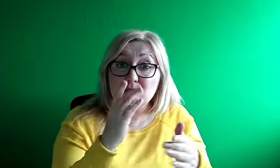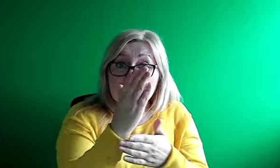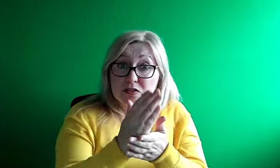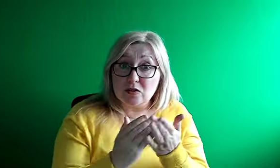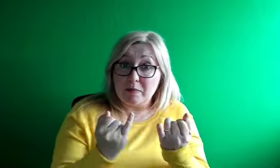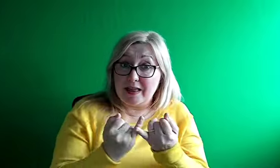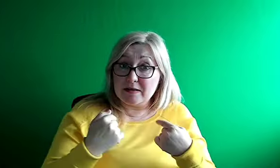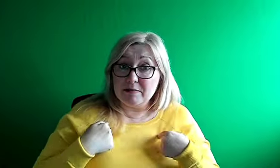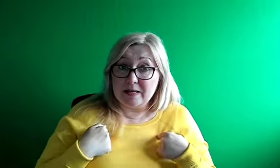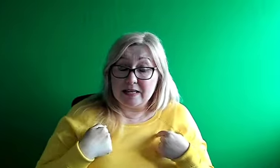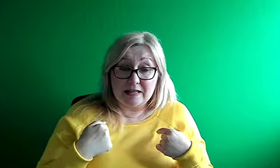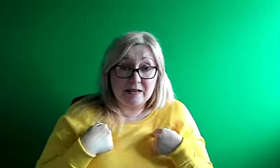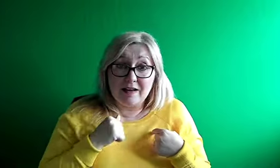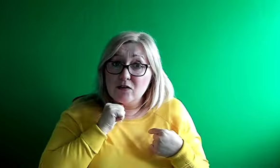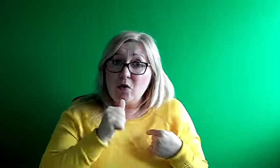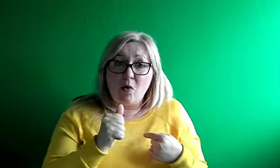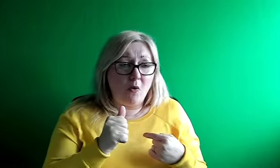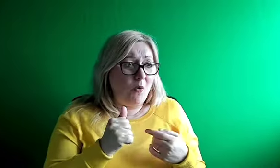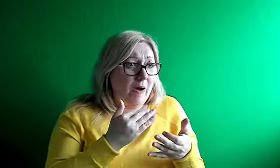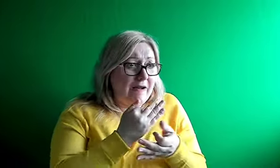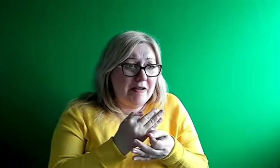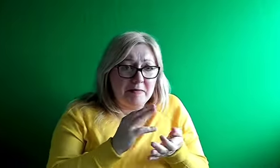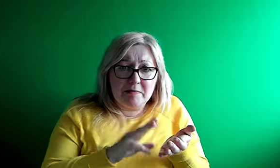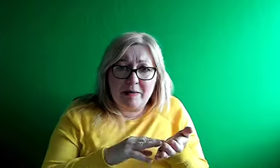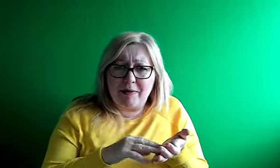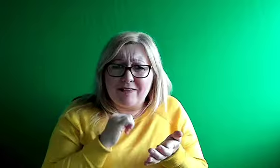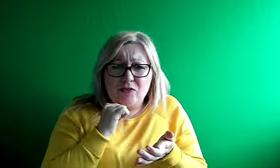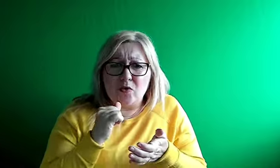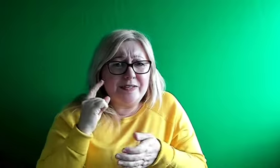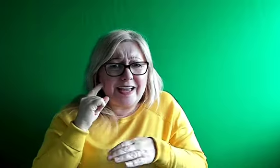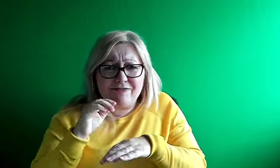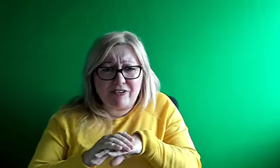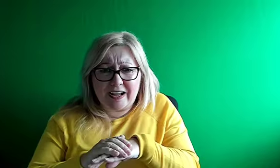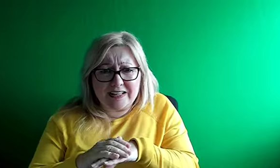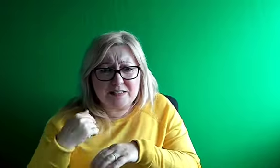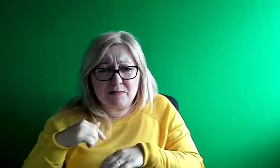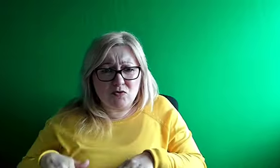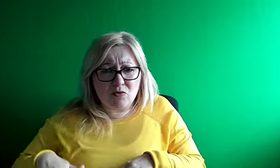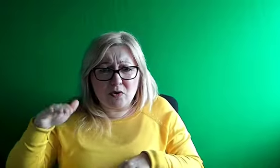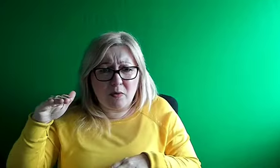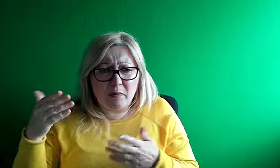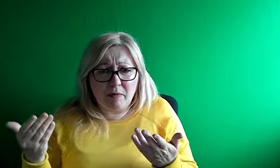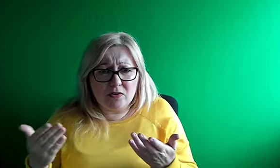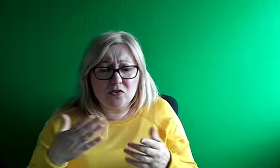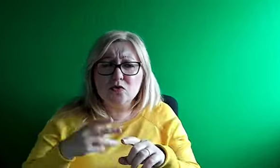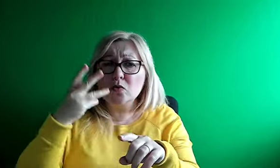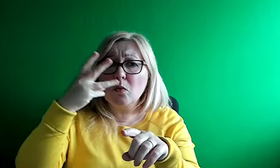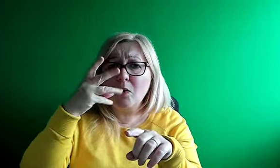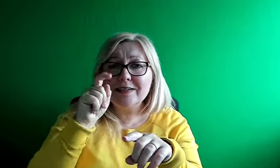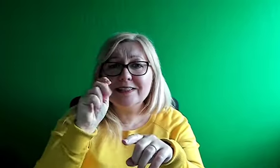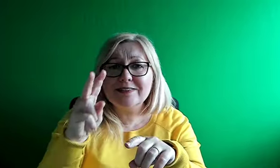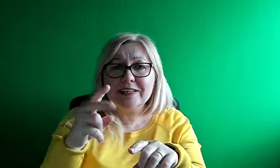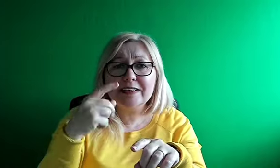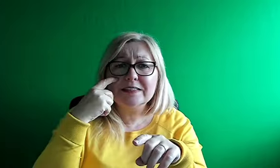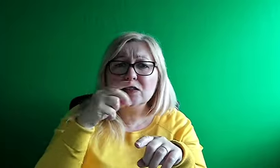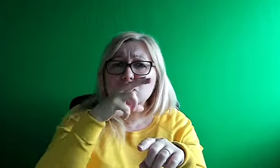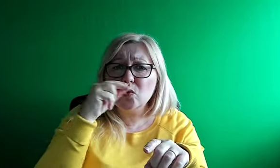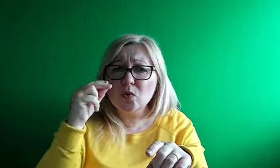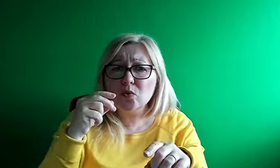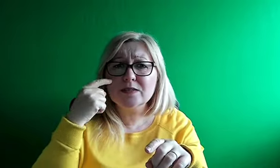you know, I didn't have a deaf family member or a friend, I grew up, I guess, I see news and the signing, and I'm fascinated by the language, I do have